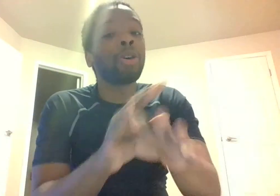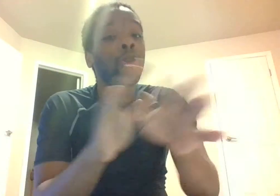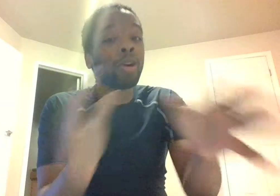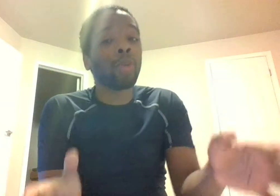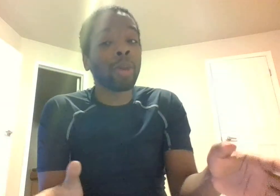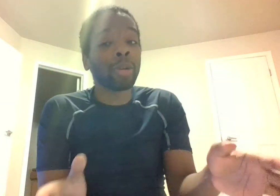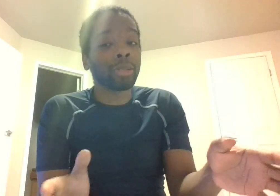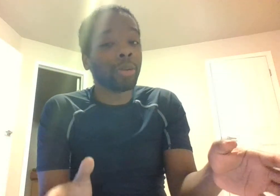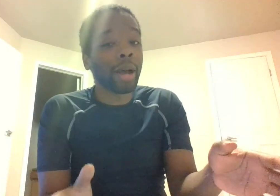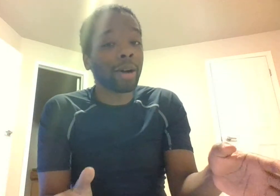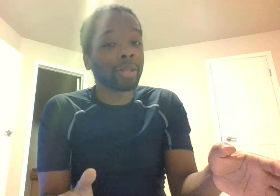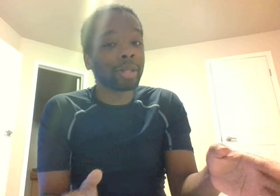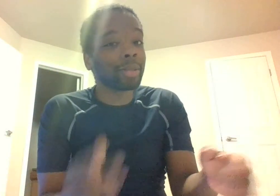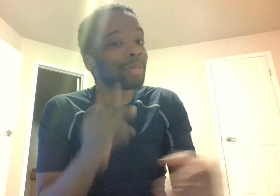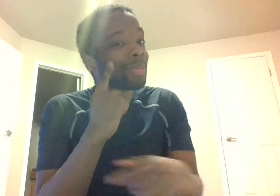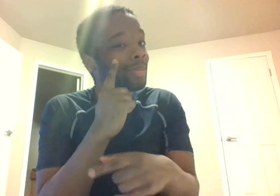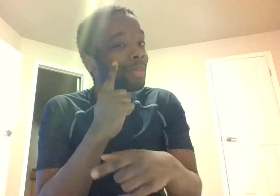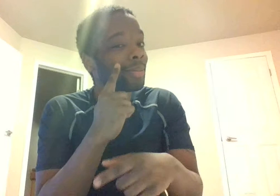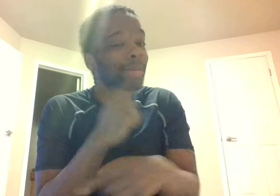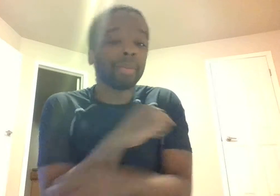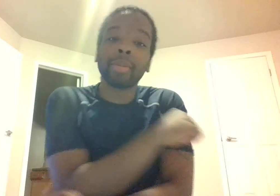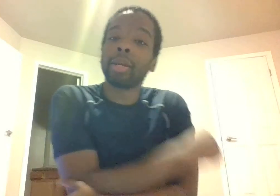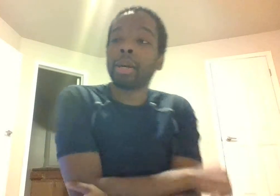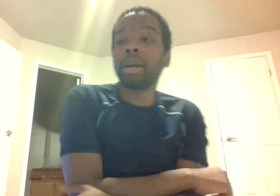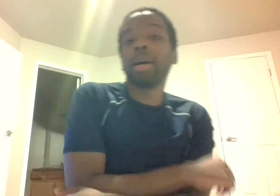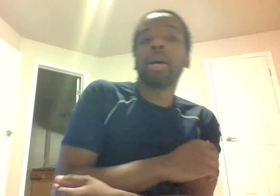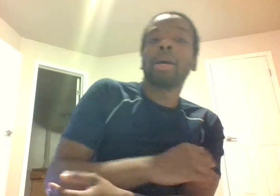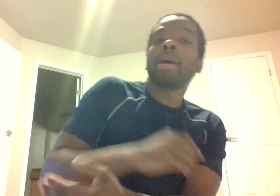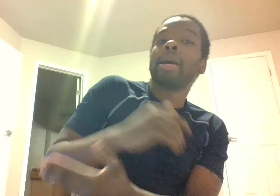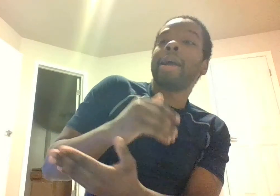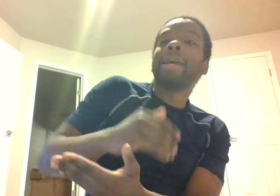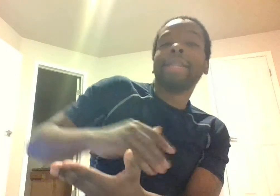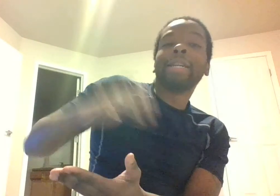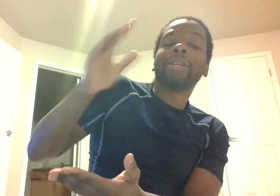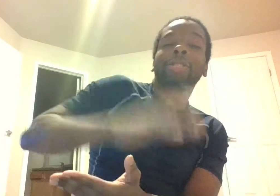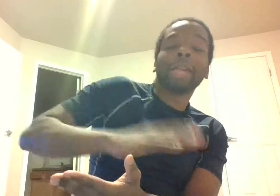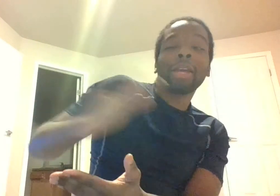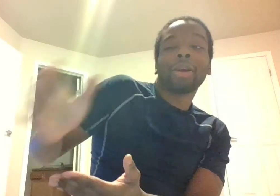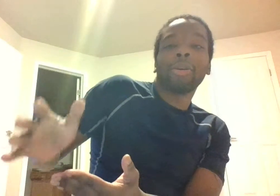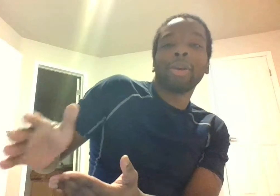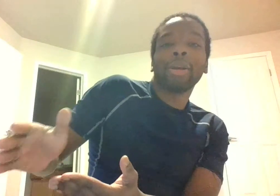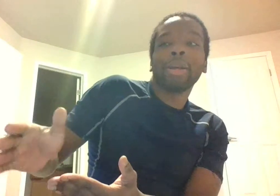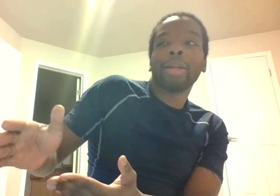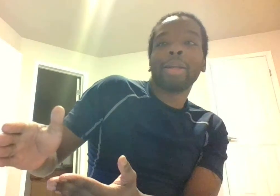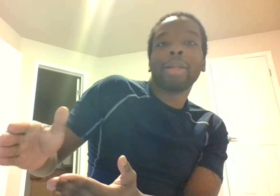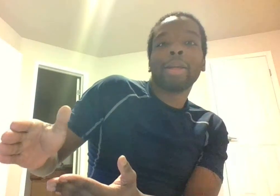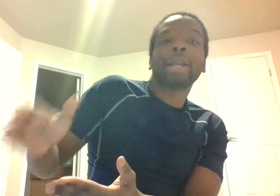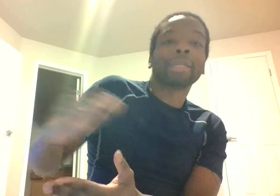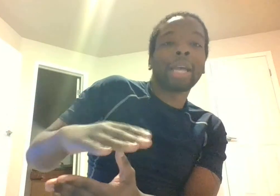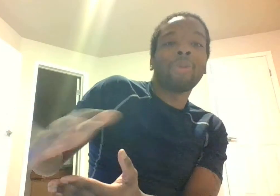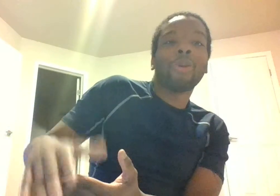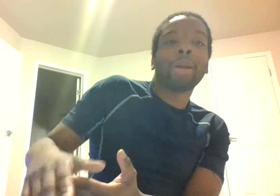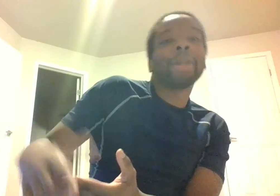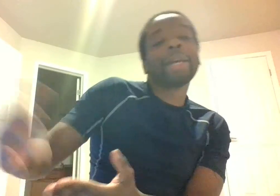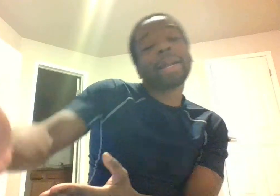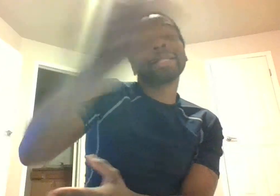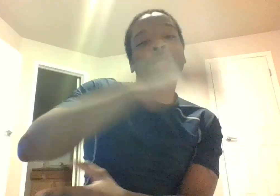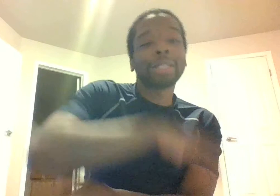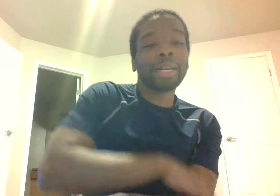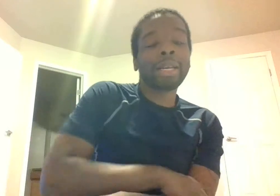the whole world supposed to build their houses and then the state code how the state wanted but then as a city